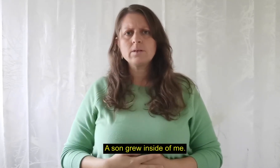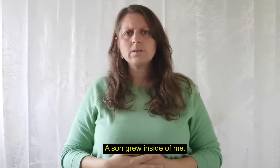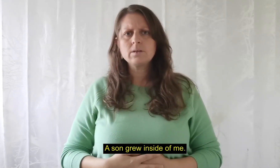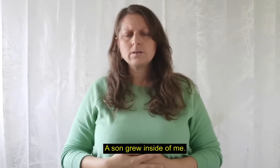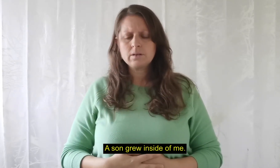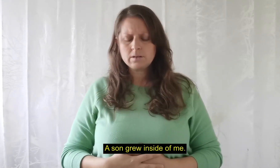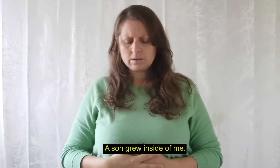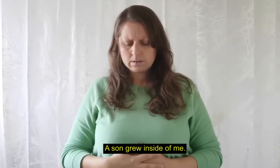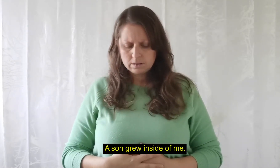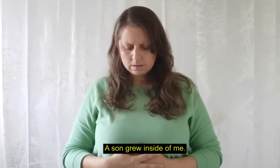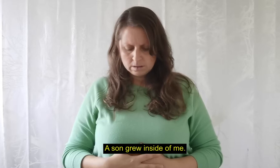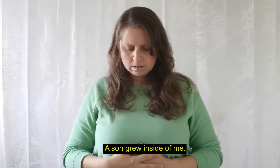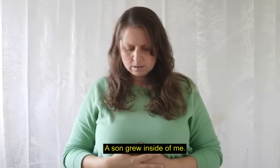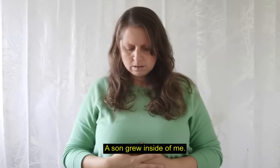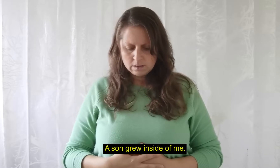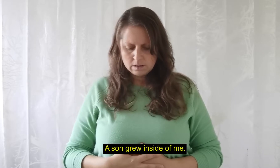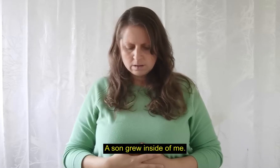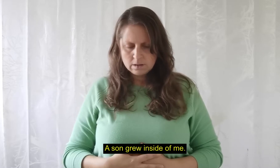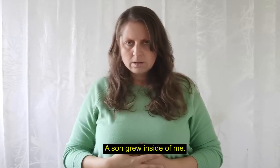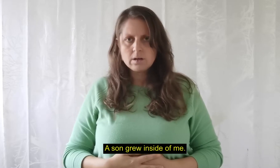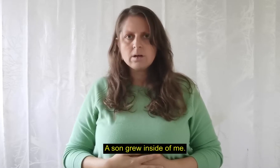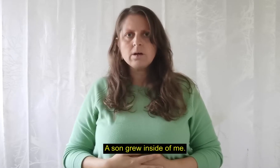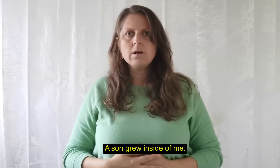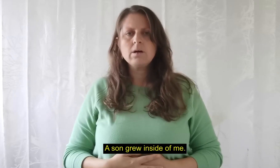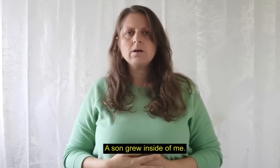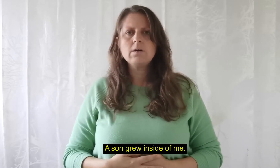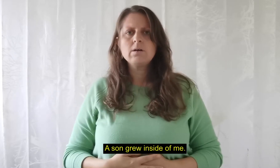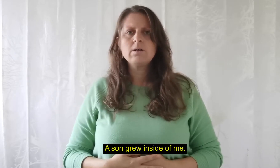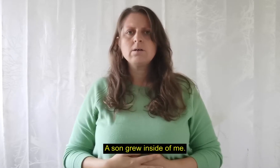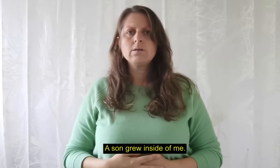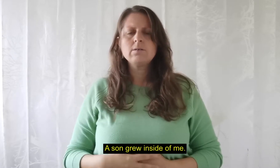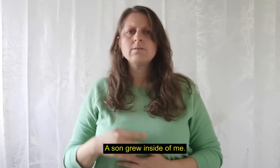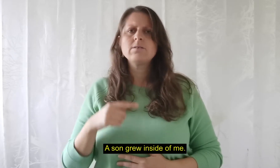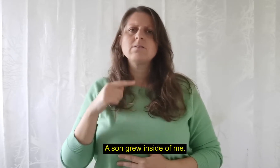A sun grew inside of me A